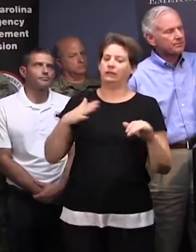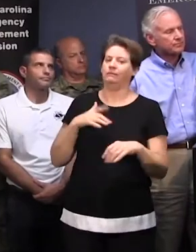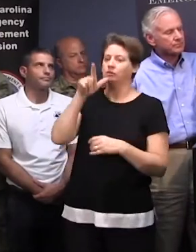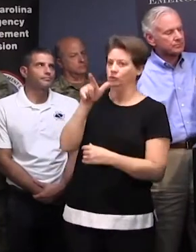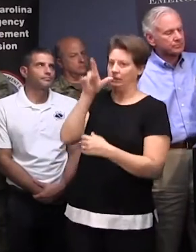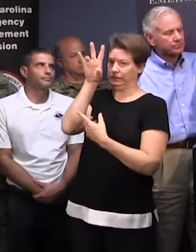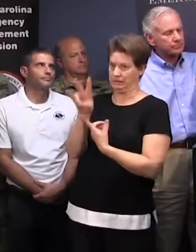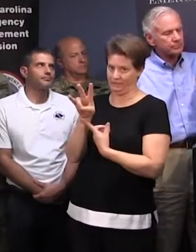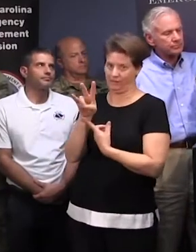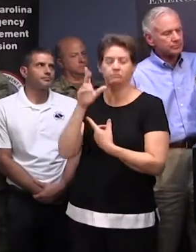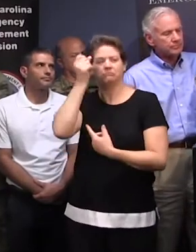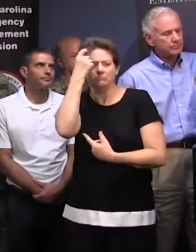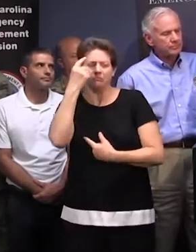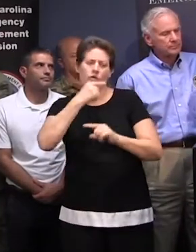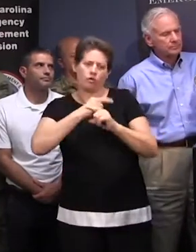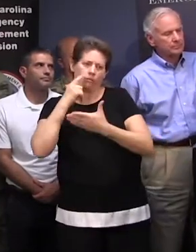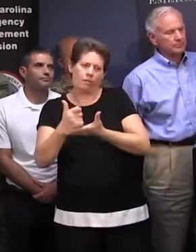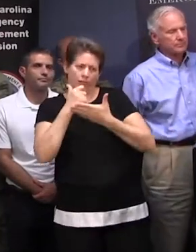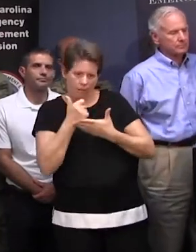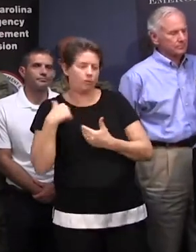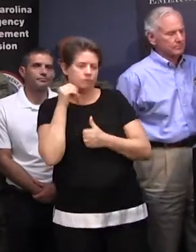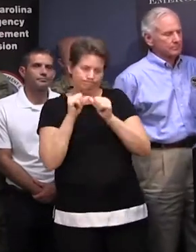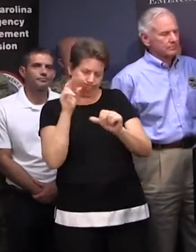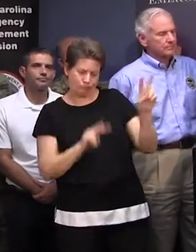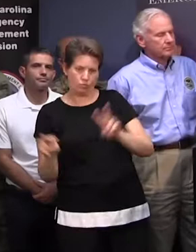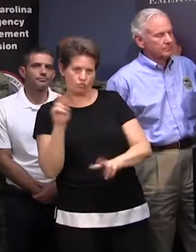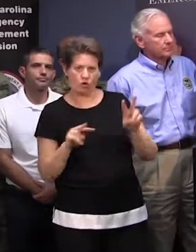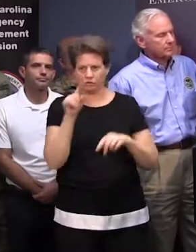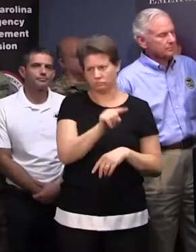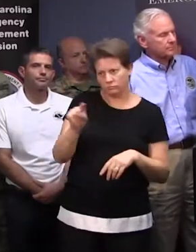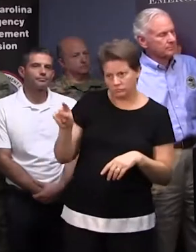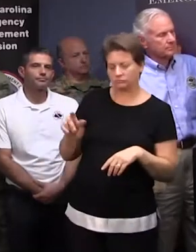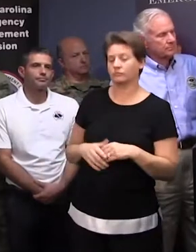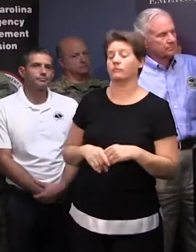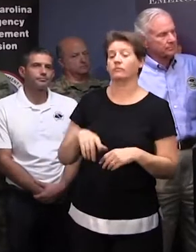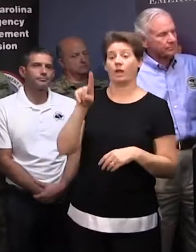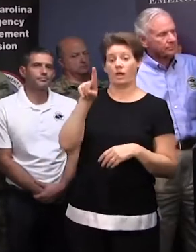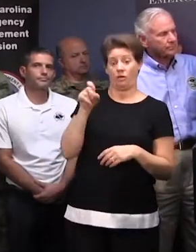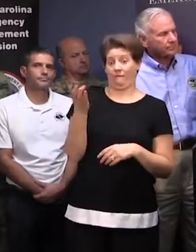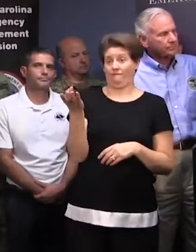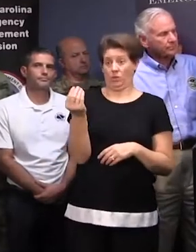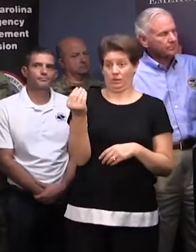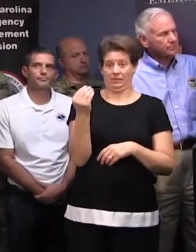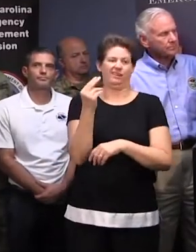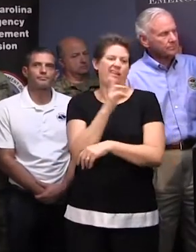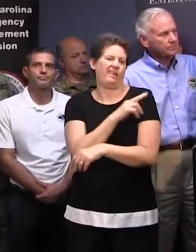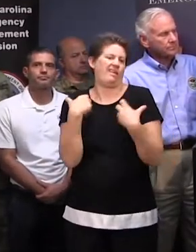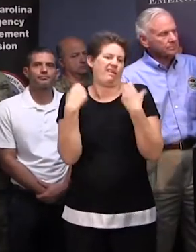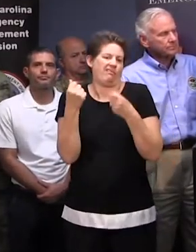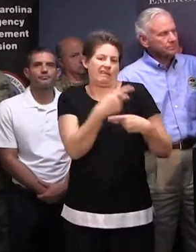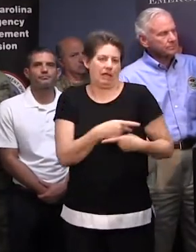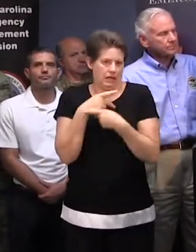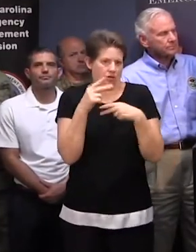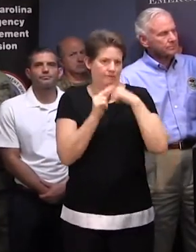the help of the Guard, will continue to provide surveillance on those dams. 114 health care facilities in the evacuation